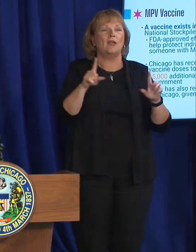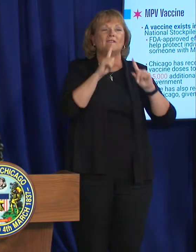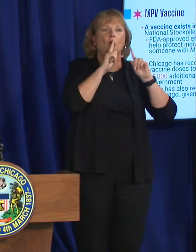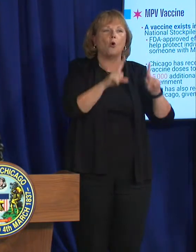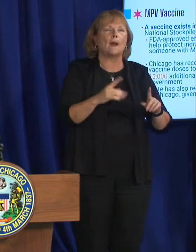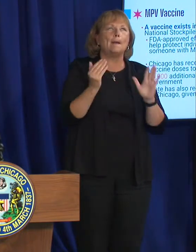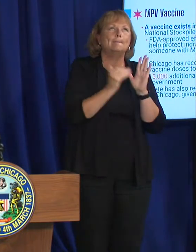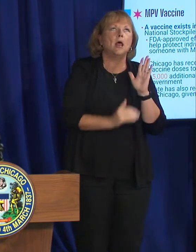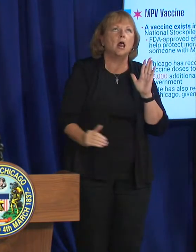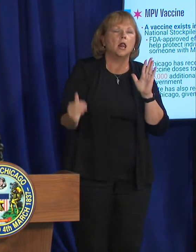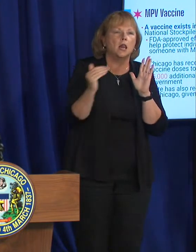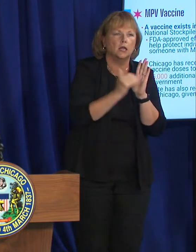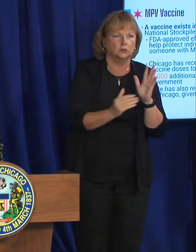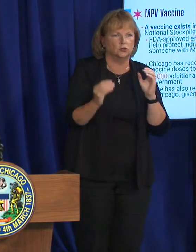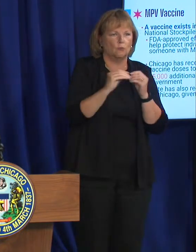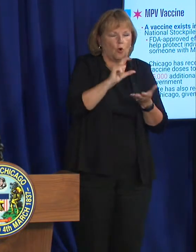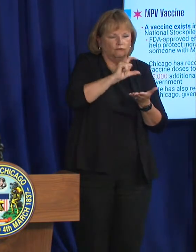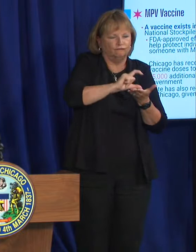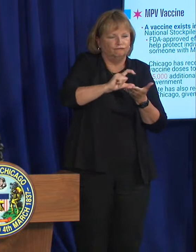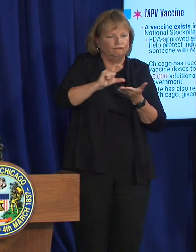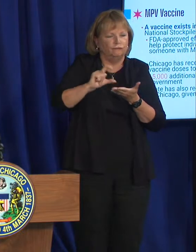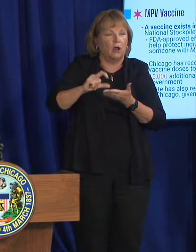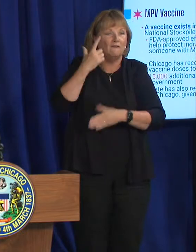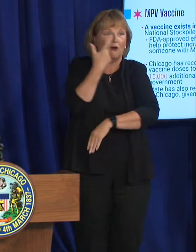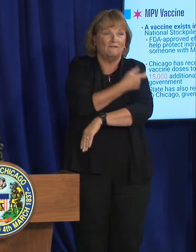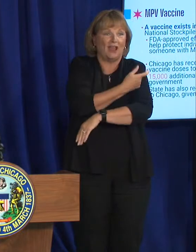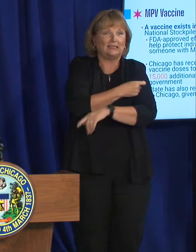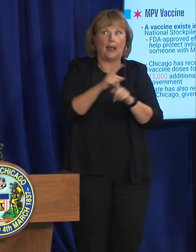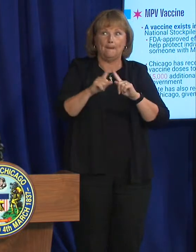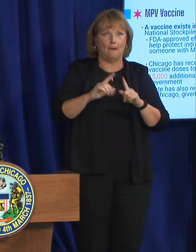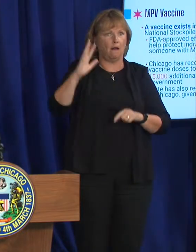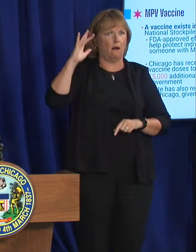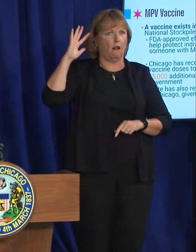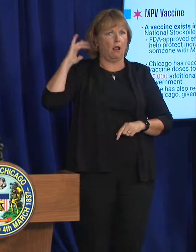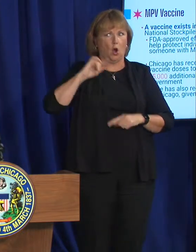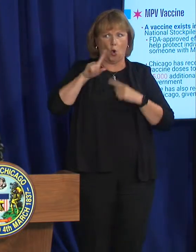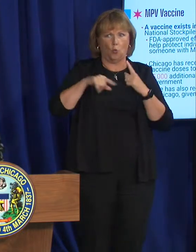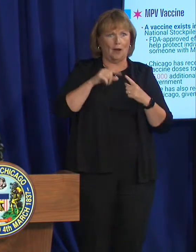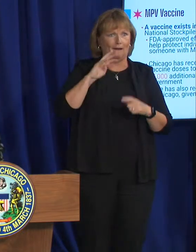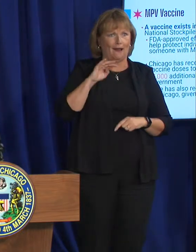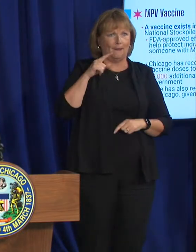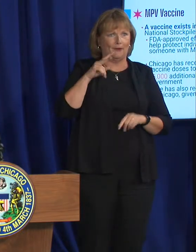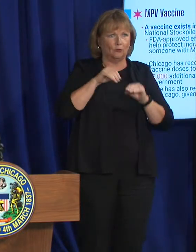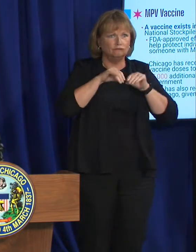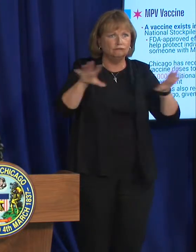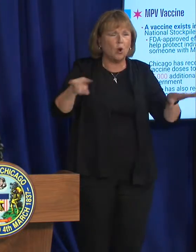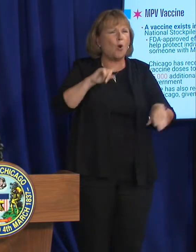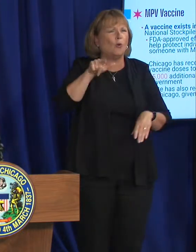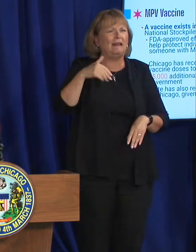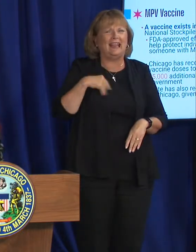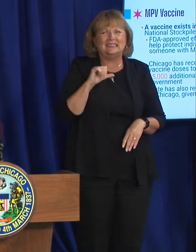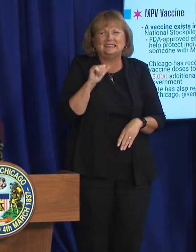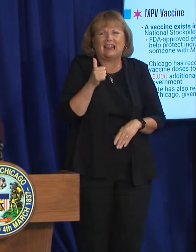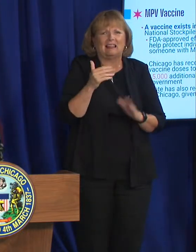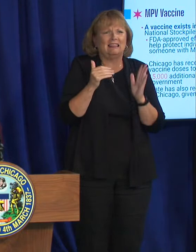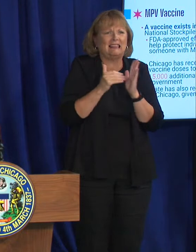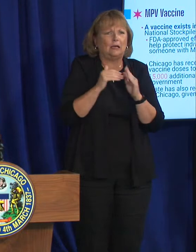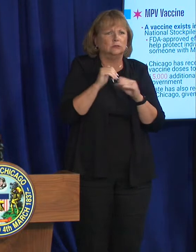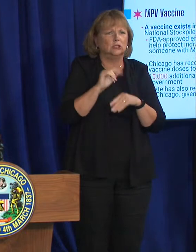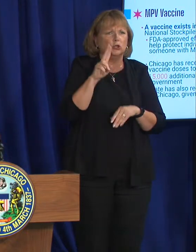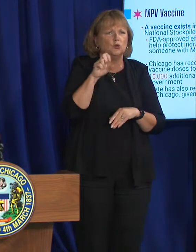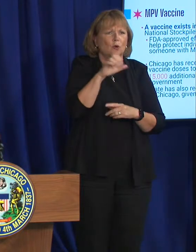millions of additional doses. But when this broke out, there were only 10s of 1000s of doses in the whole US